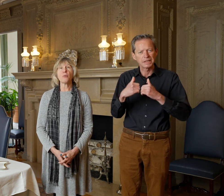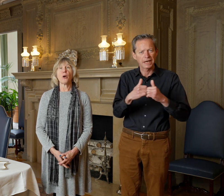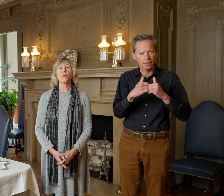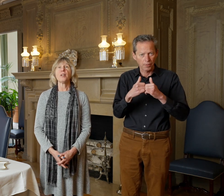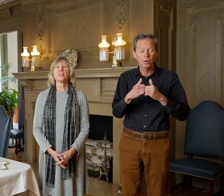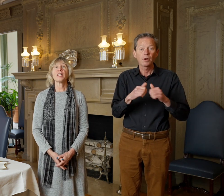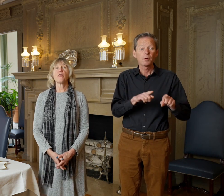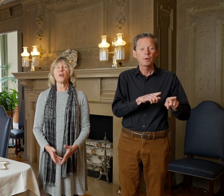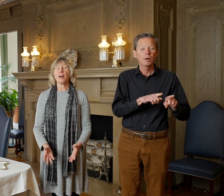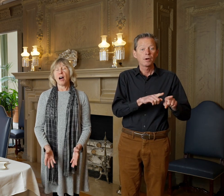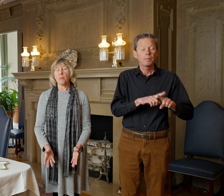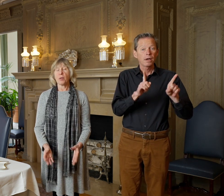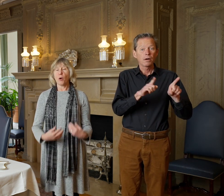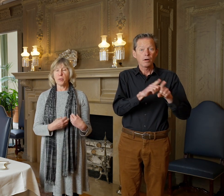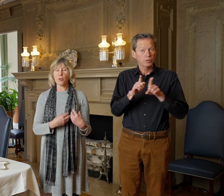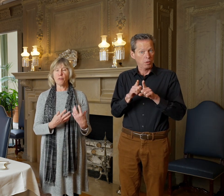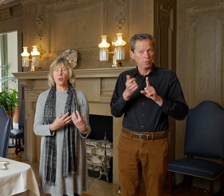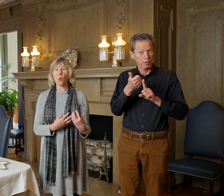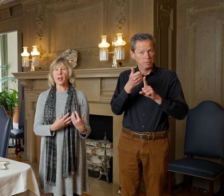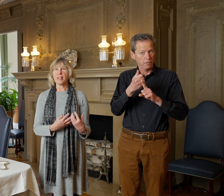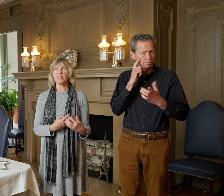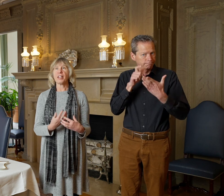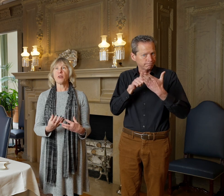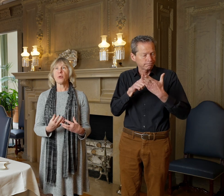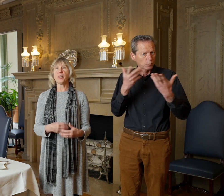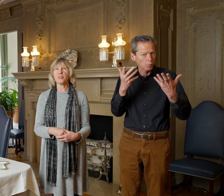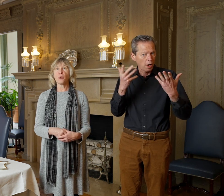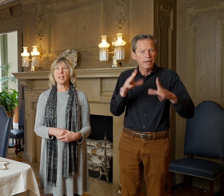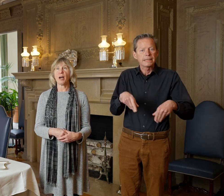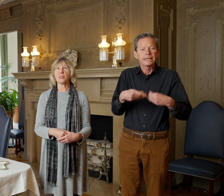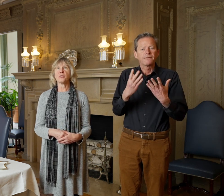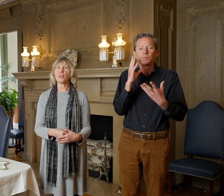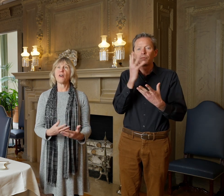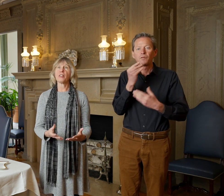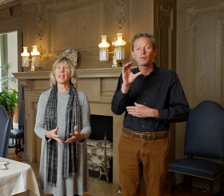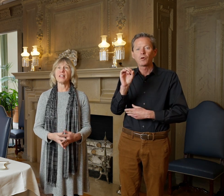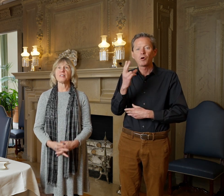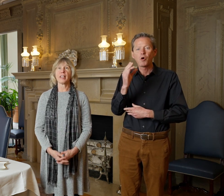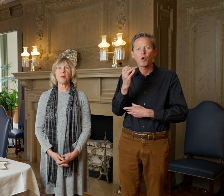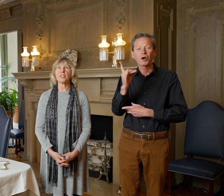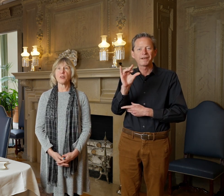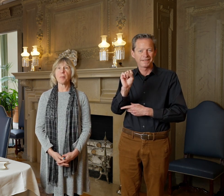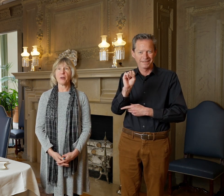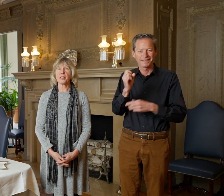known to give beautiful orchids that he grew in his greenhouses to all the ladies that came to dinner parties.